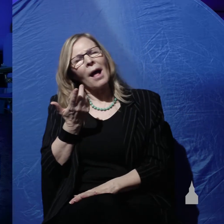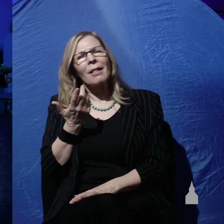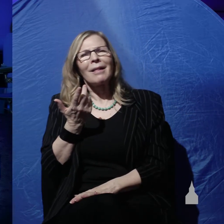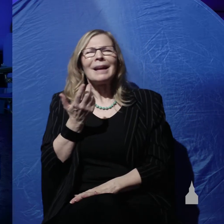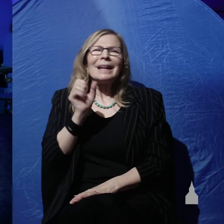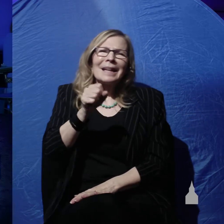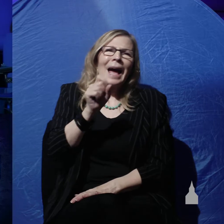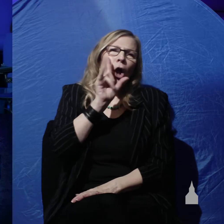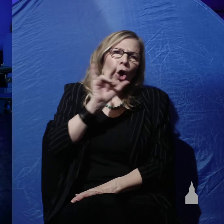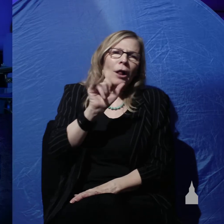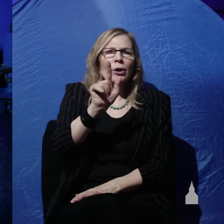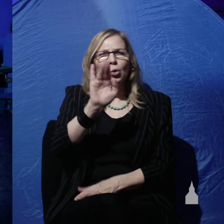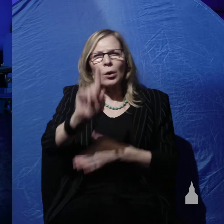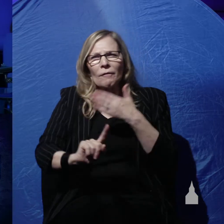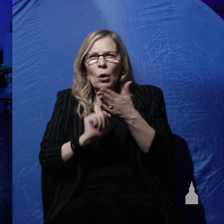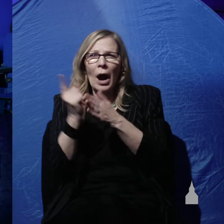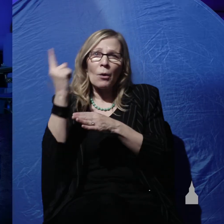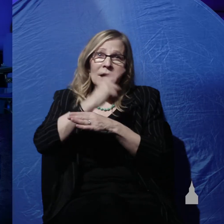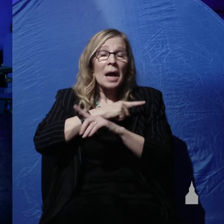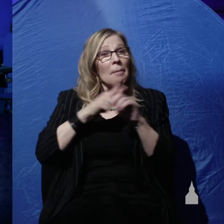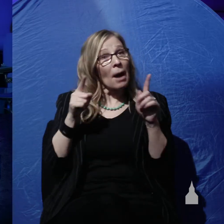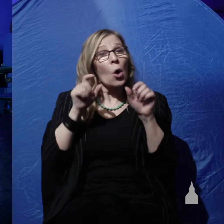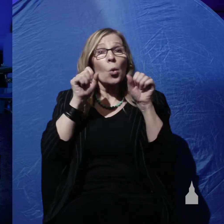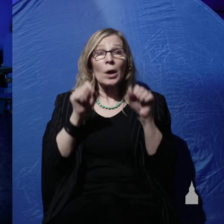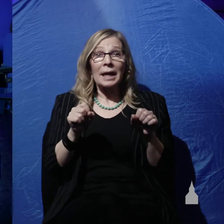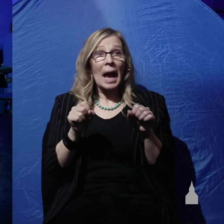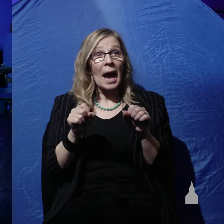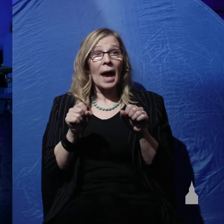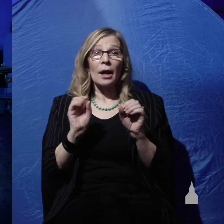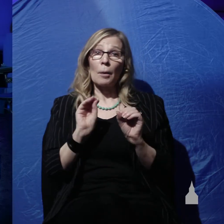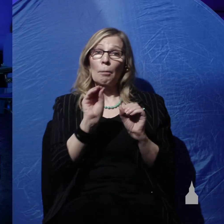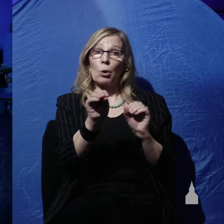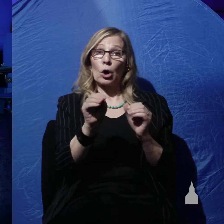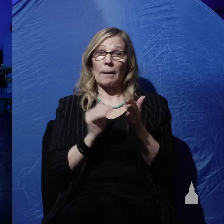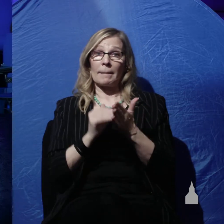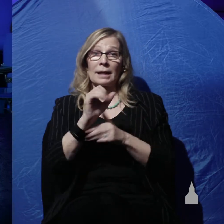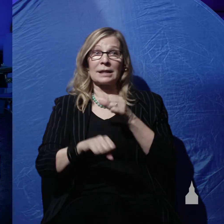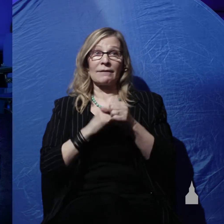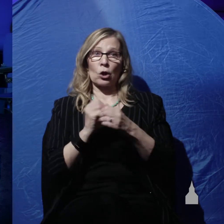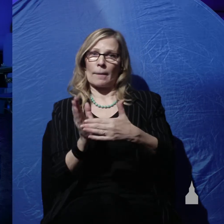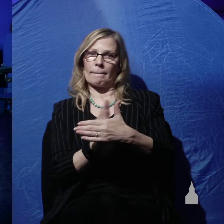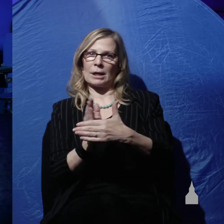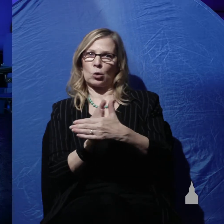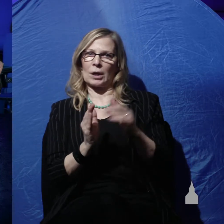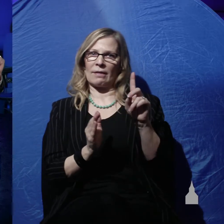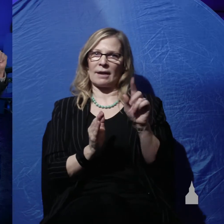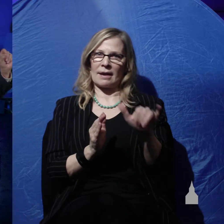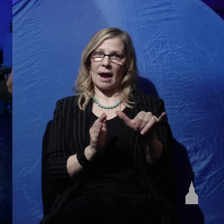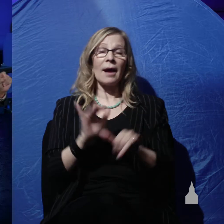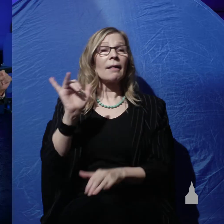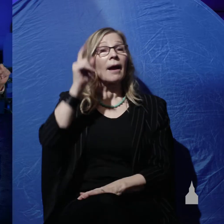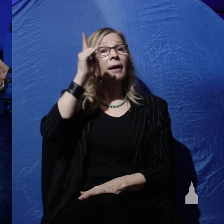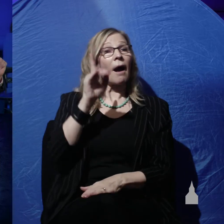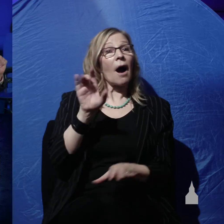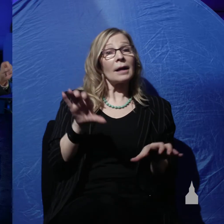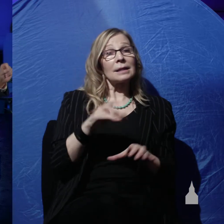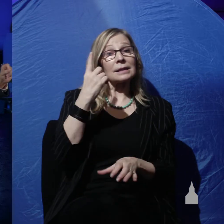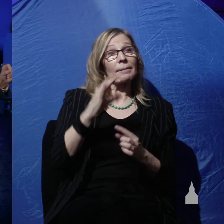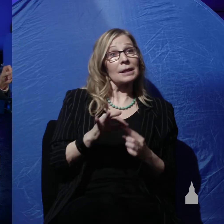we can actually put the millions of years between each of the literal days. So God did something special on a literal day.